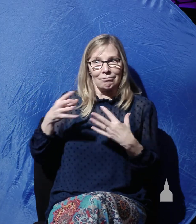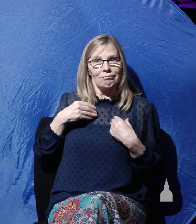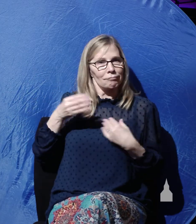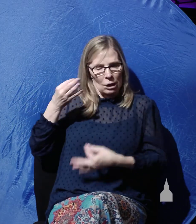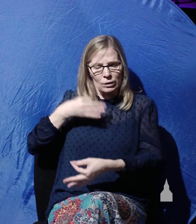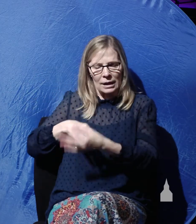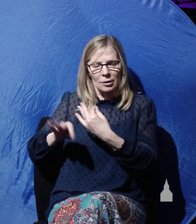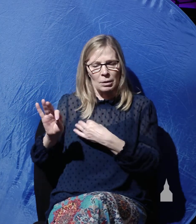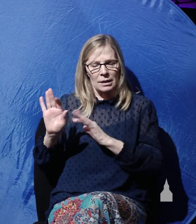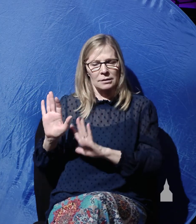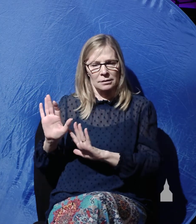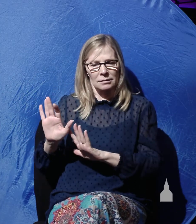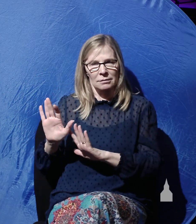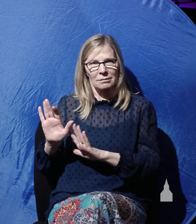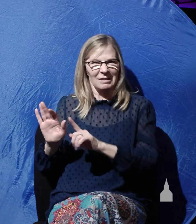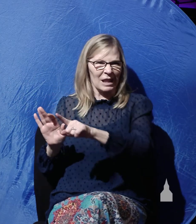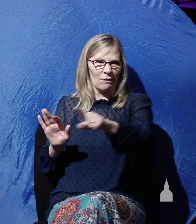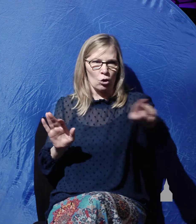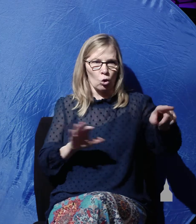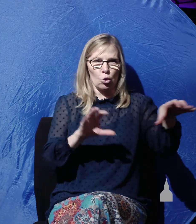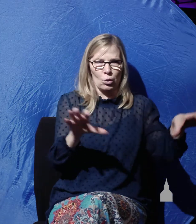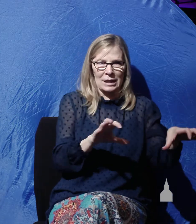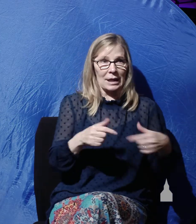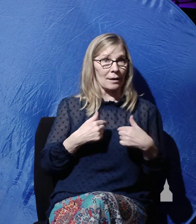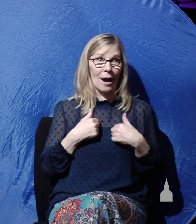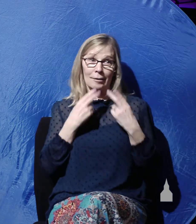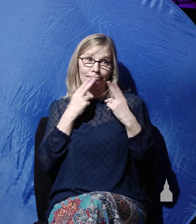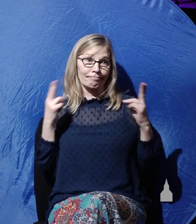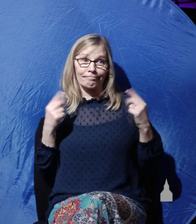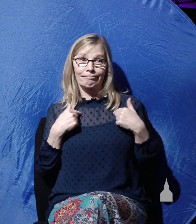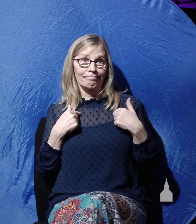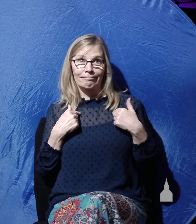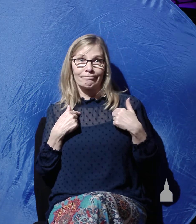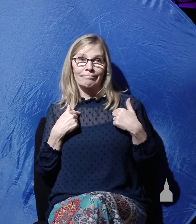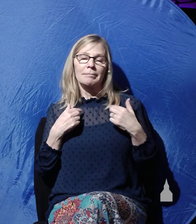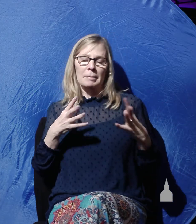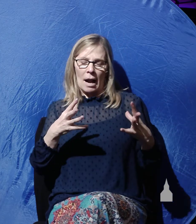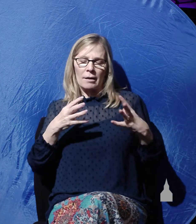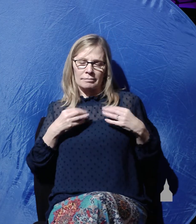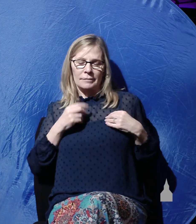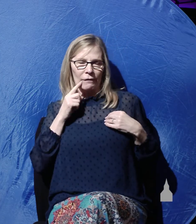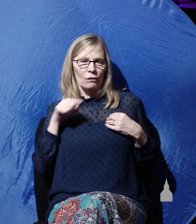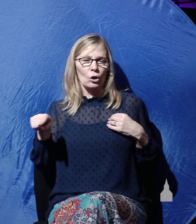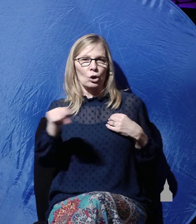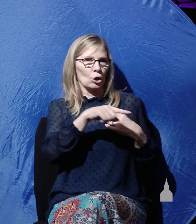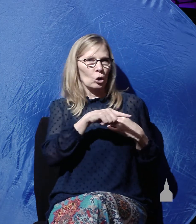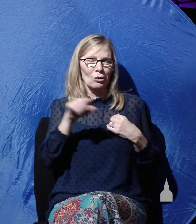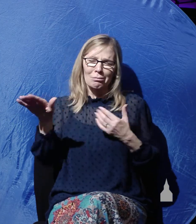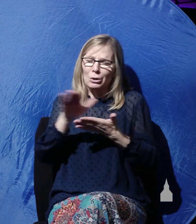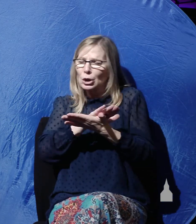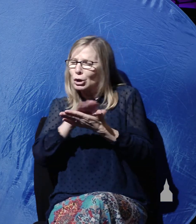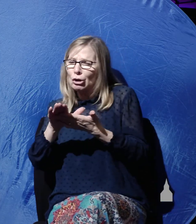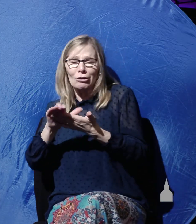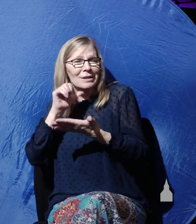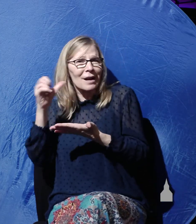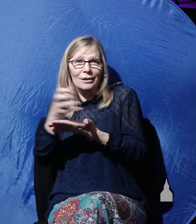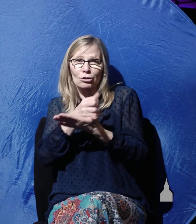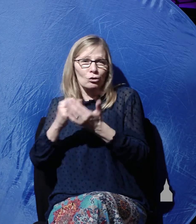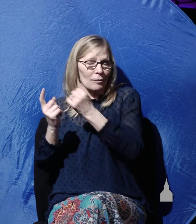sins that they had committed and he hadn't because he was innocent, pure, undeserving of punishment. And his